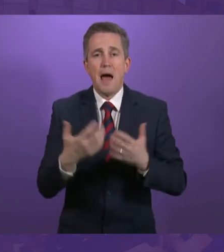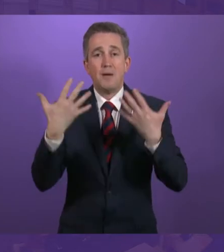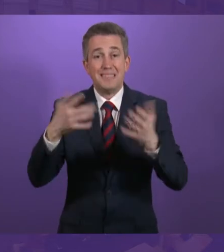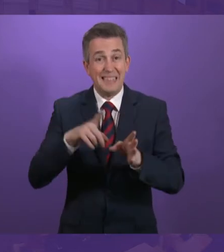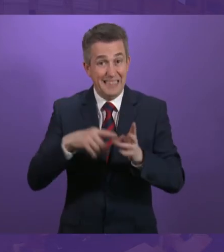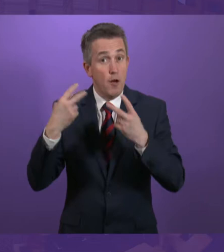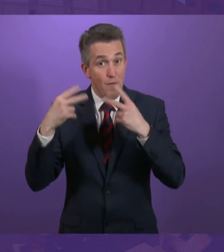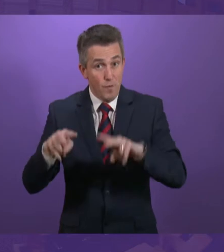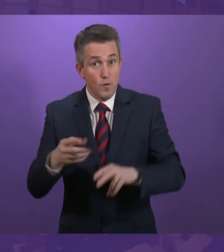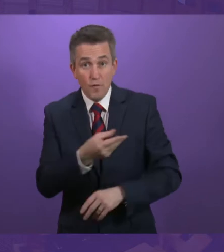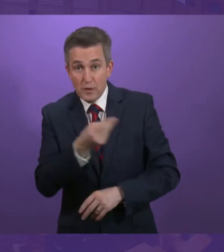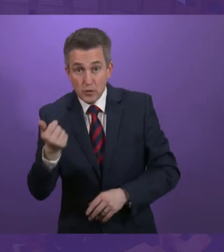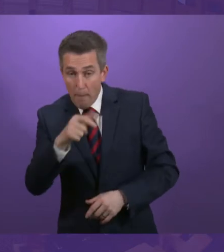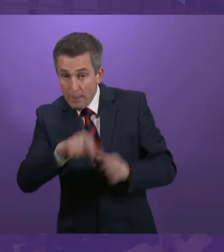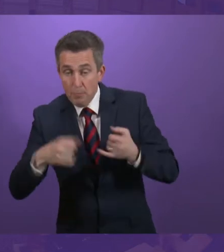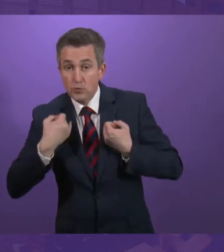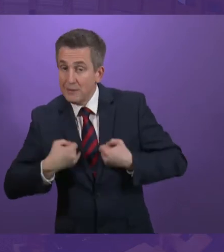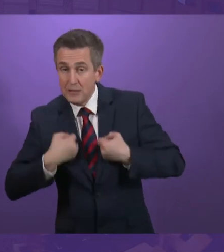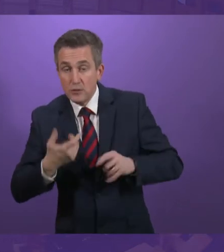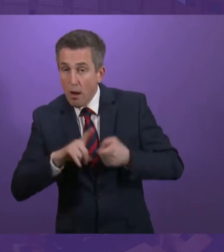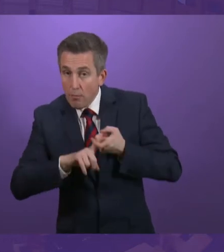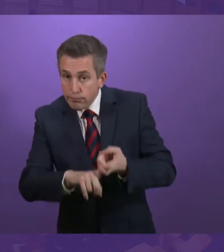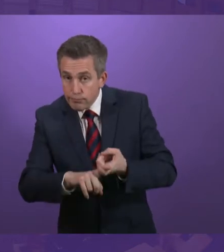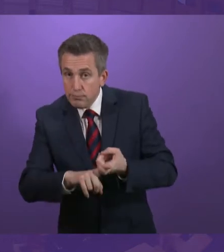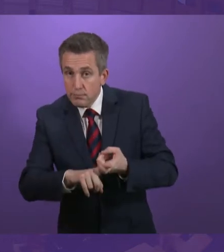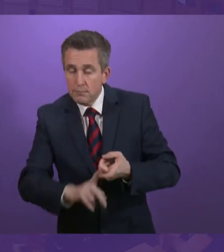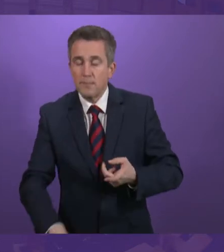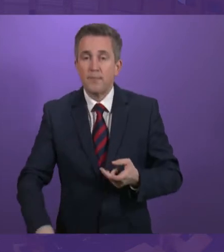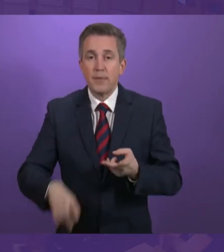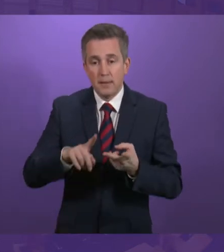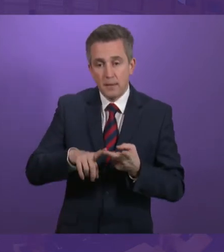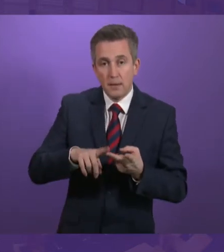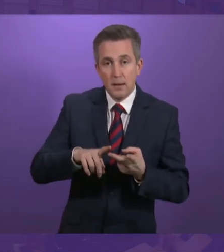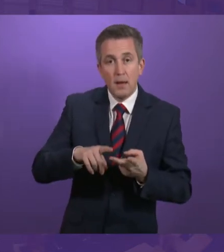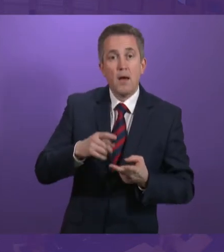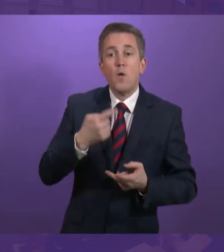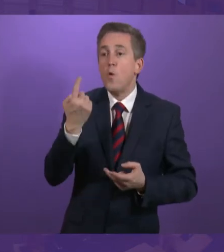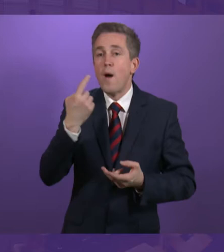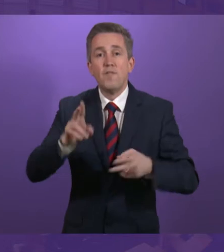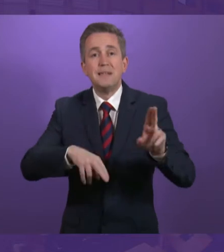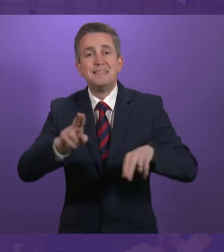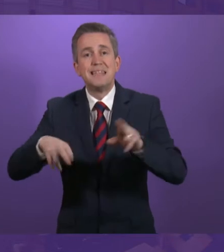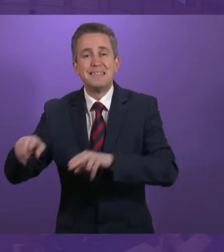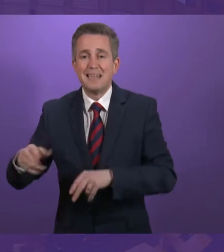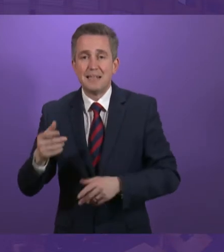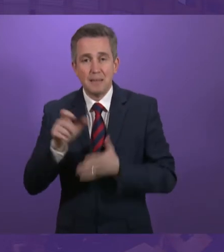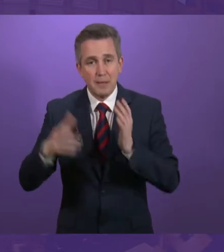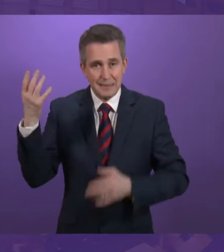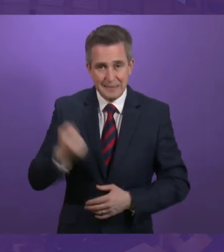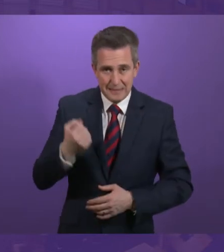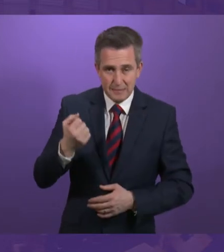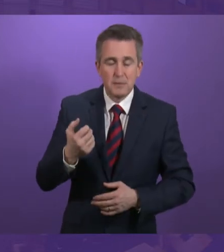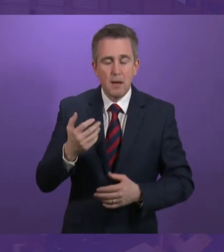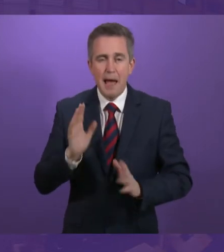for people whose conditions are unlikely to change and how we will ensure the people who undertake our assessments for disability assistance are suitably